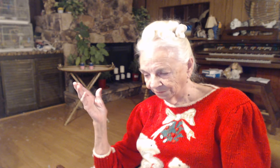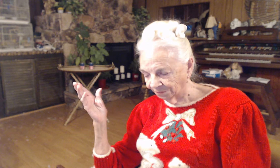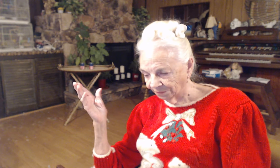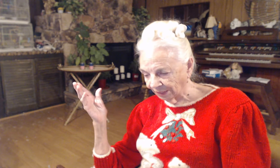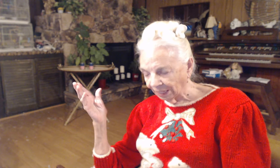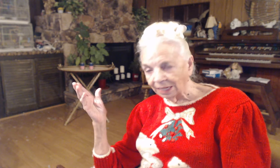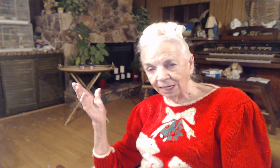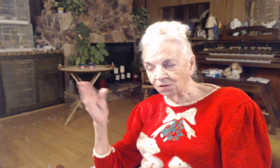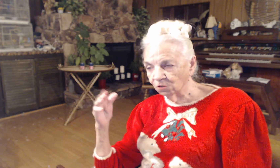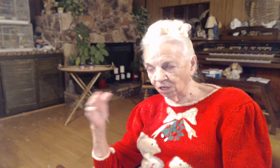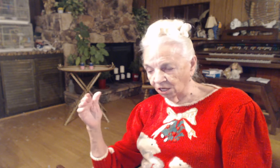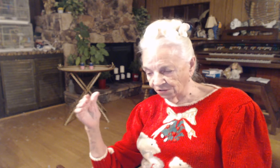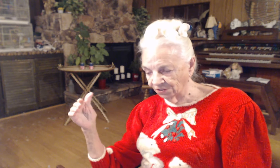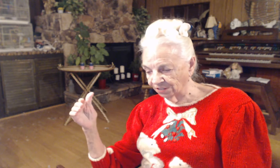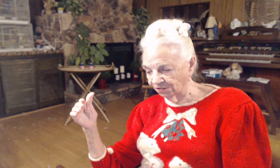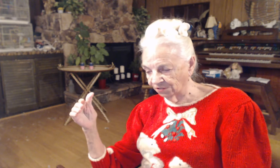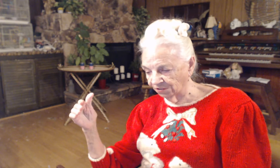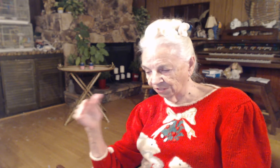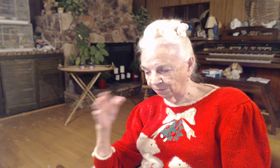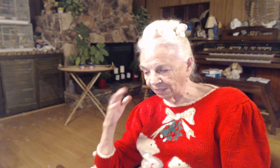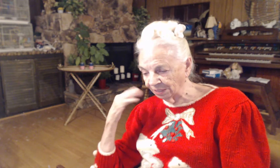He took our sicknesses. Upon himself.